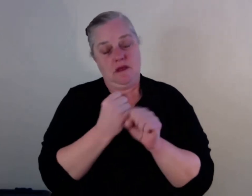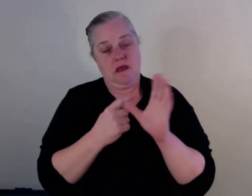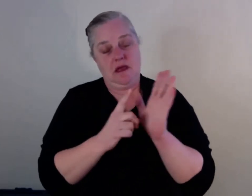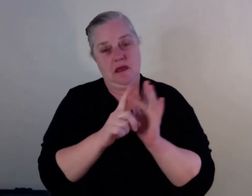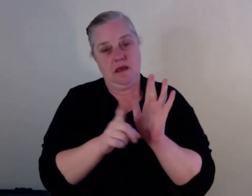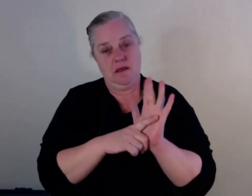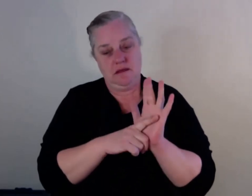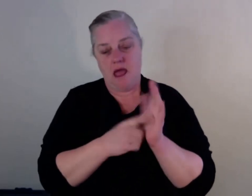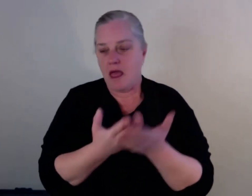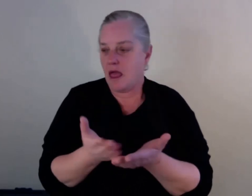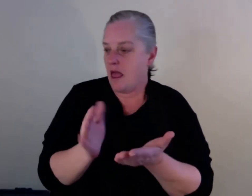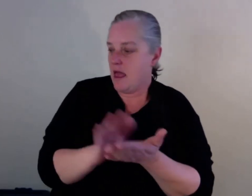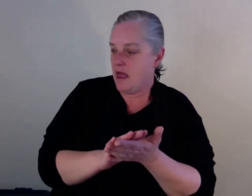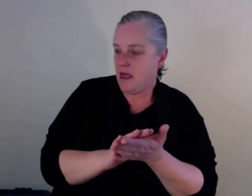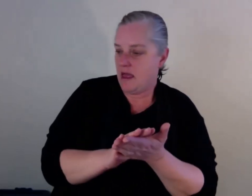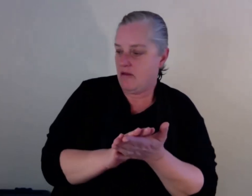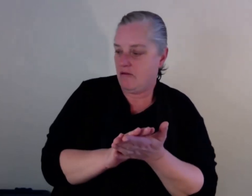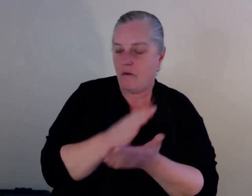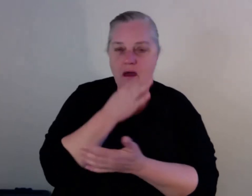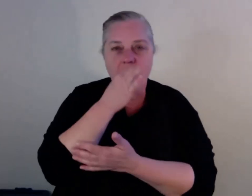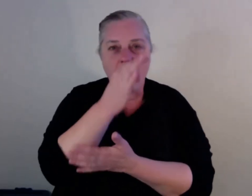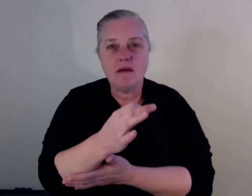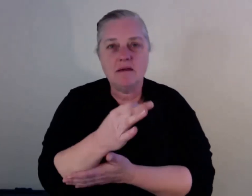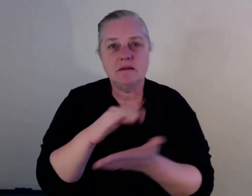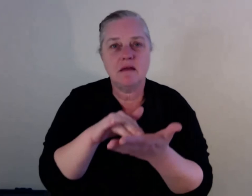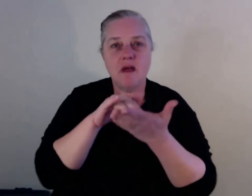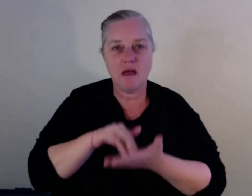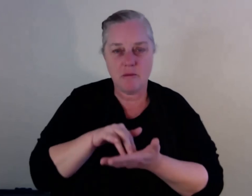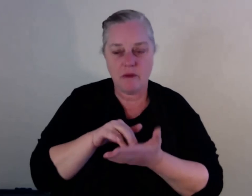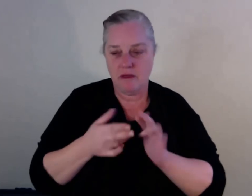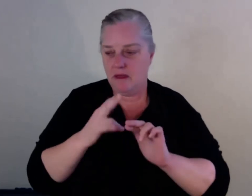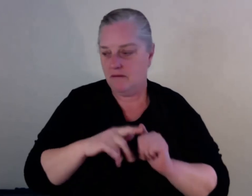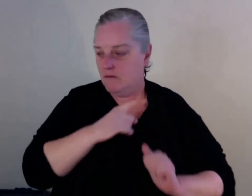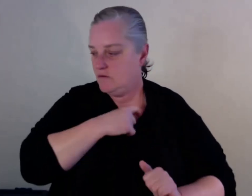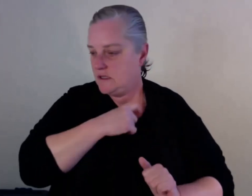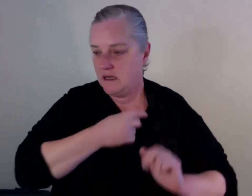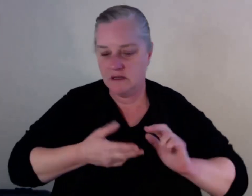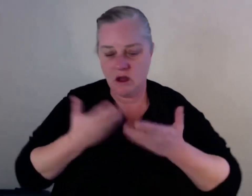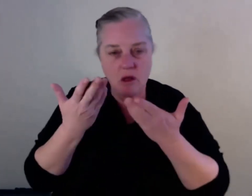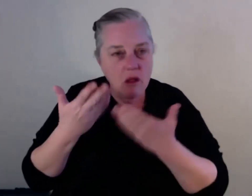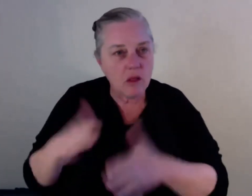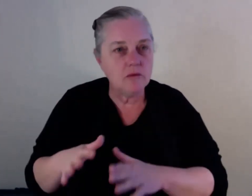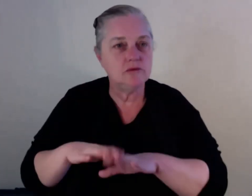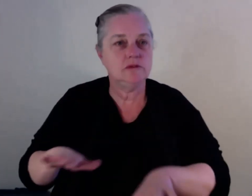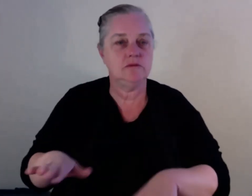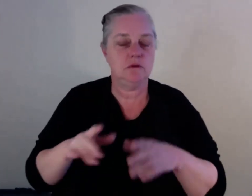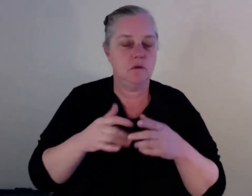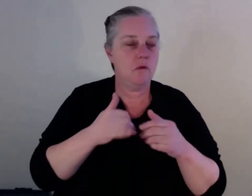kids? How are you going to ask for help when you don't want your family? Well, for me, I was